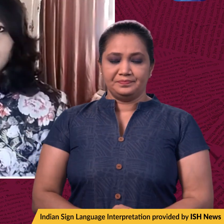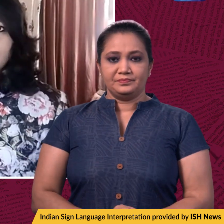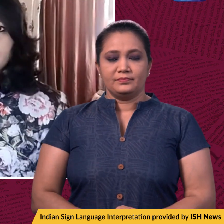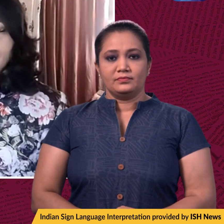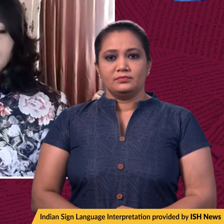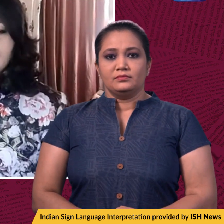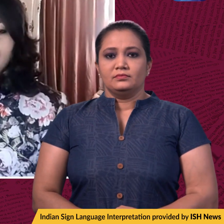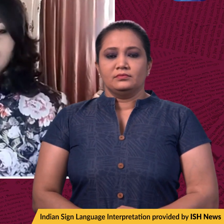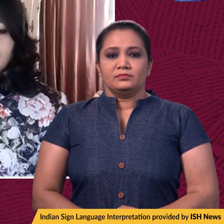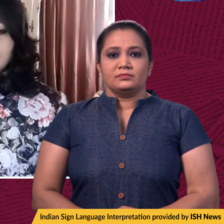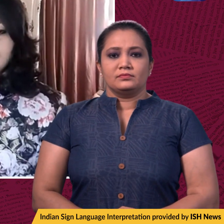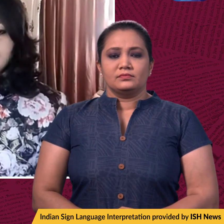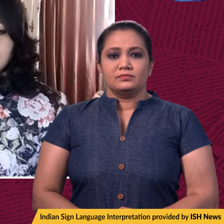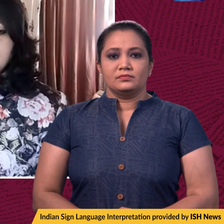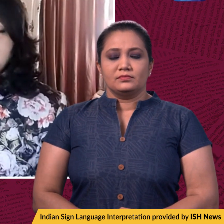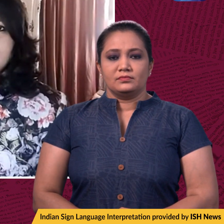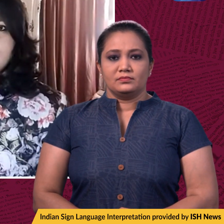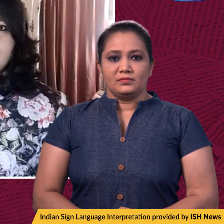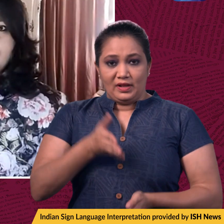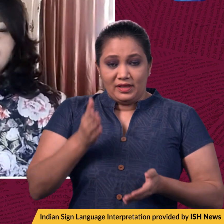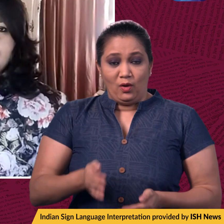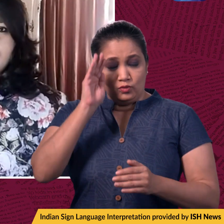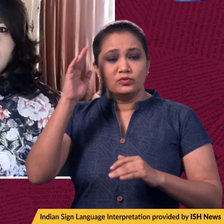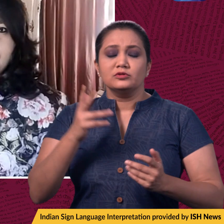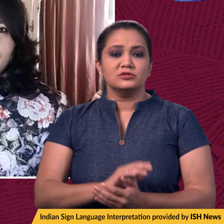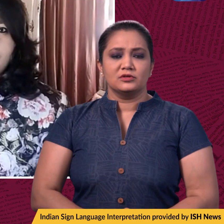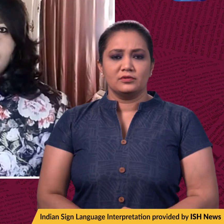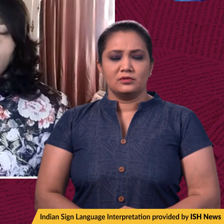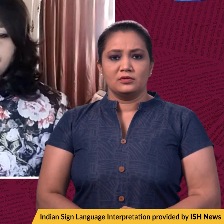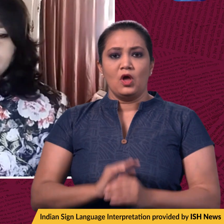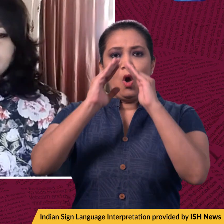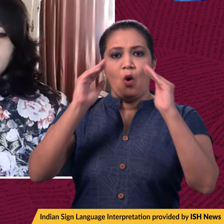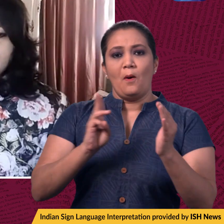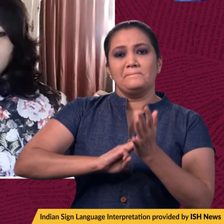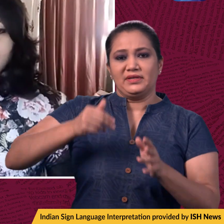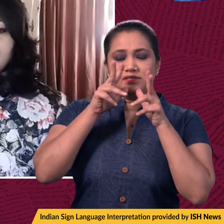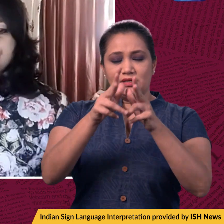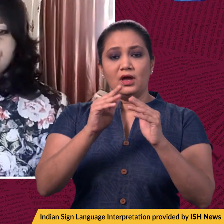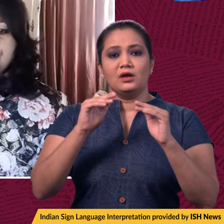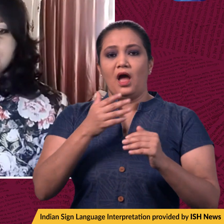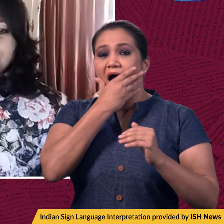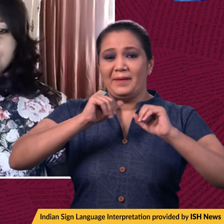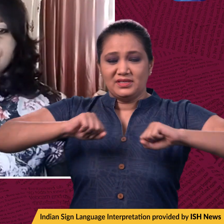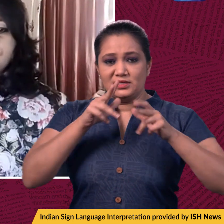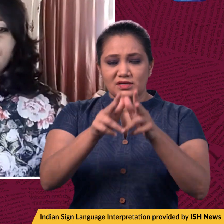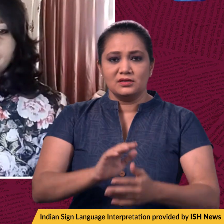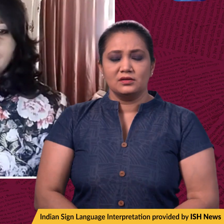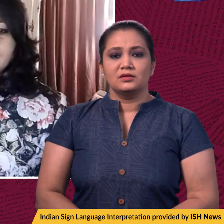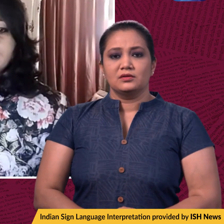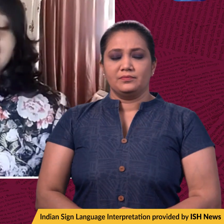Moving on now, there's a statement that comes, that's come in from Home Minister Amit Shah, who was quoted by the Ministry of Home Affairs, as